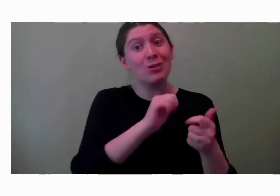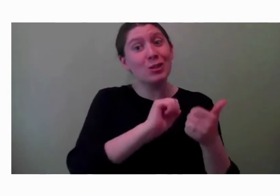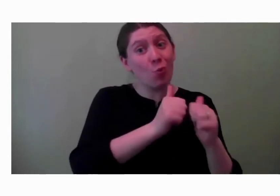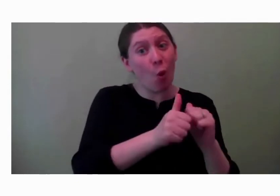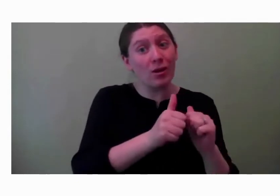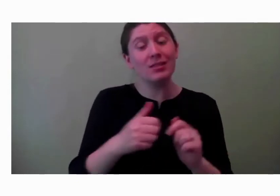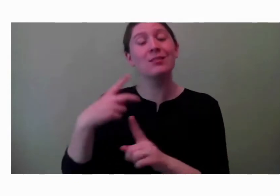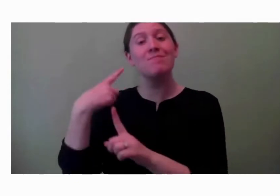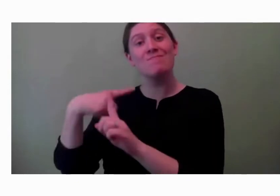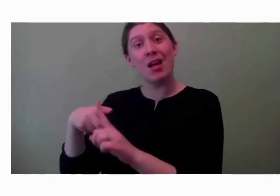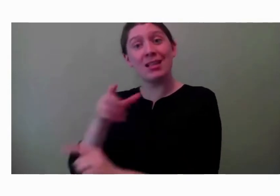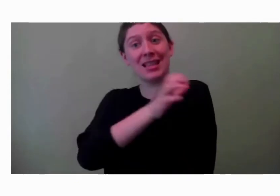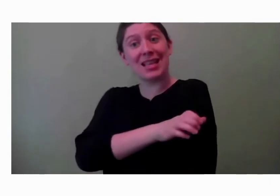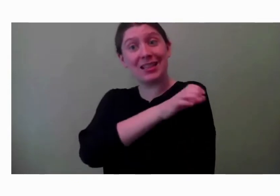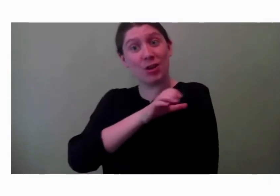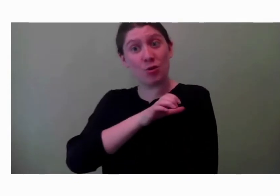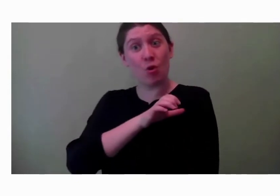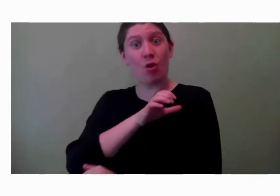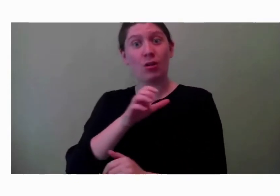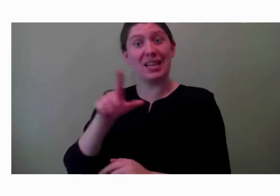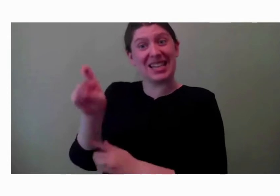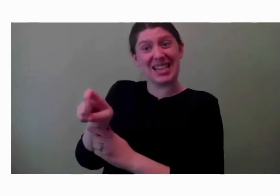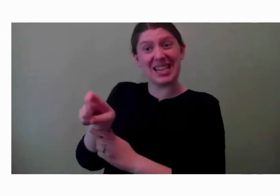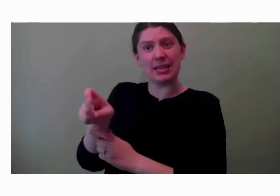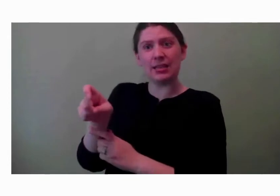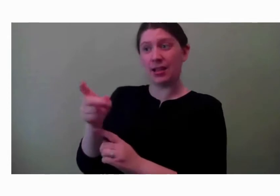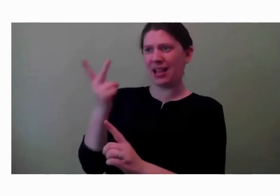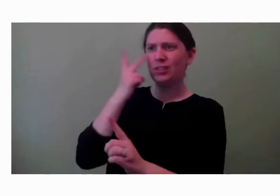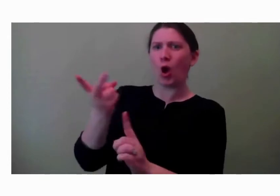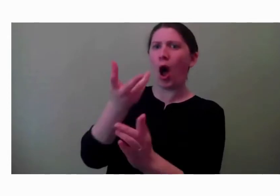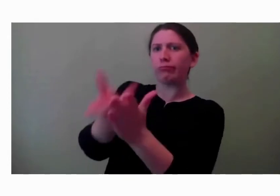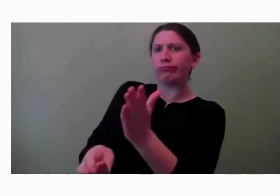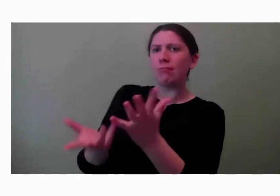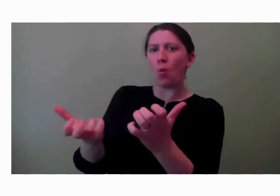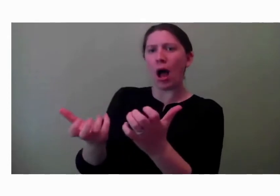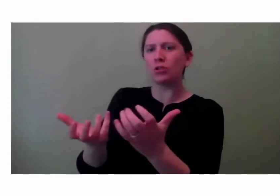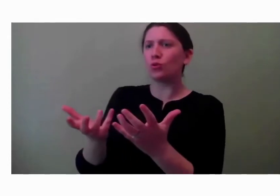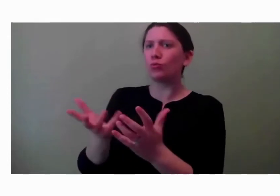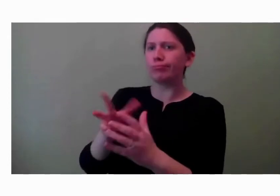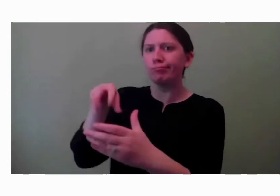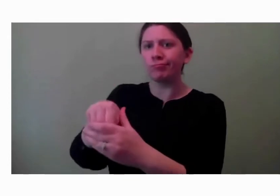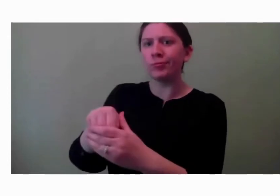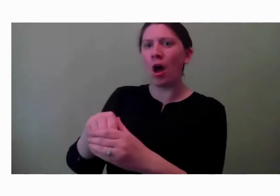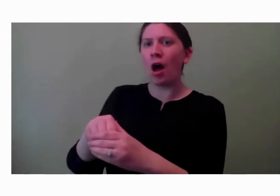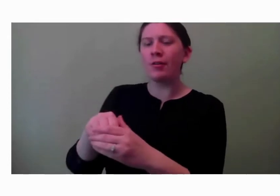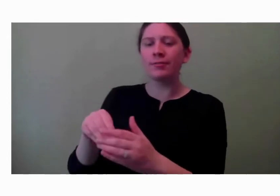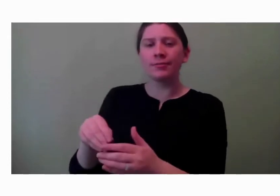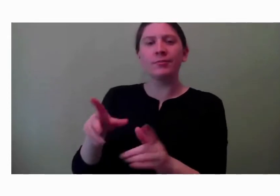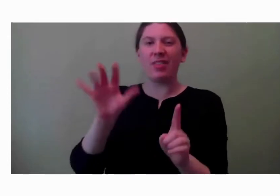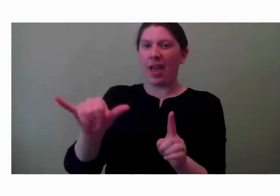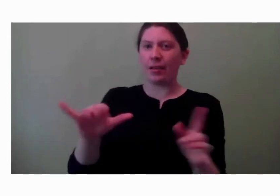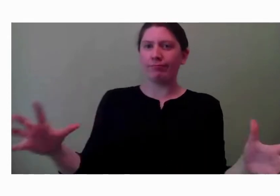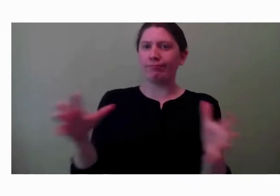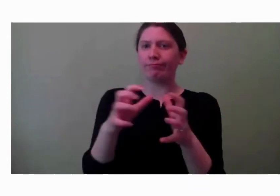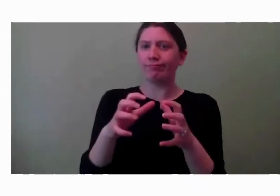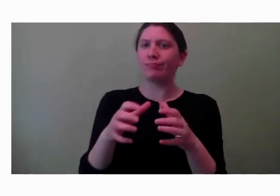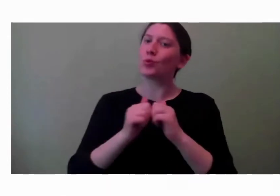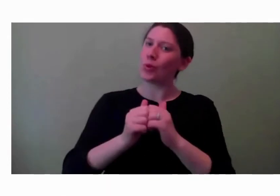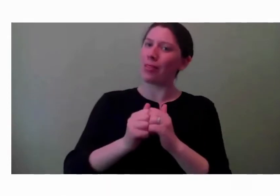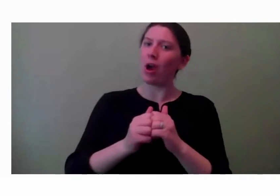need that I wanted to fulfill as well. So that kind of was what led me into recreation therapy. And I fell